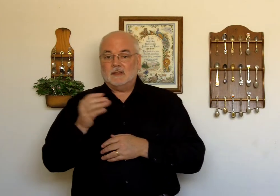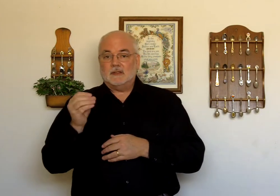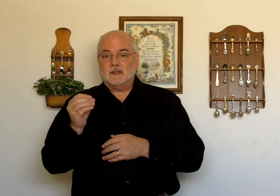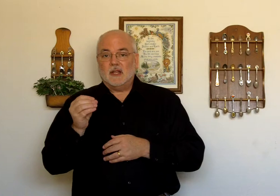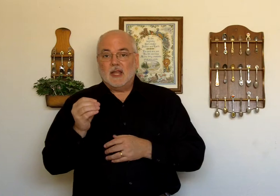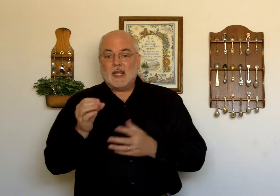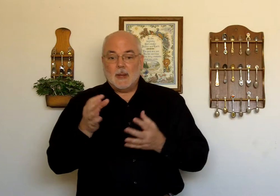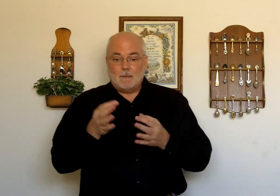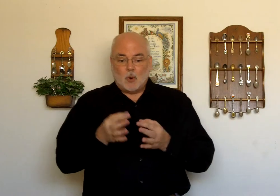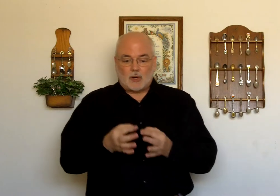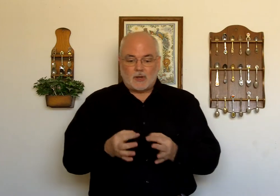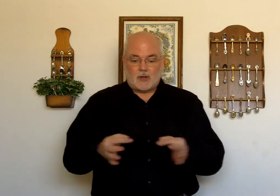And important.